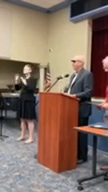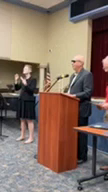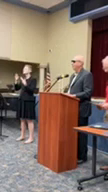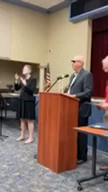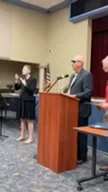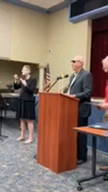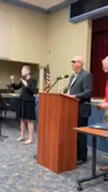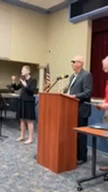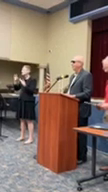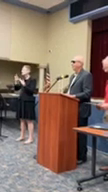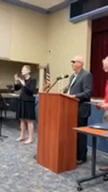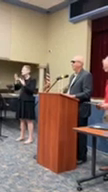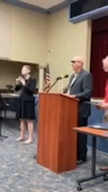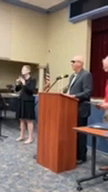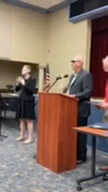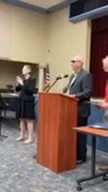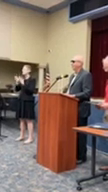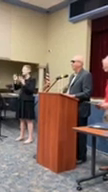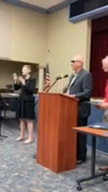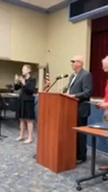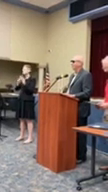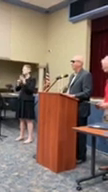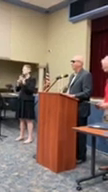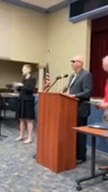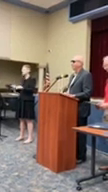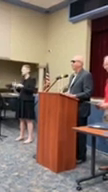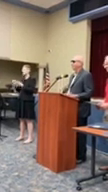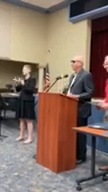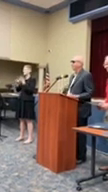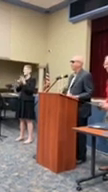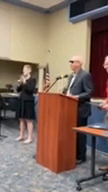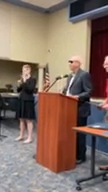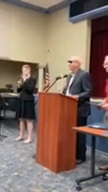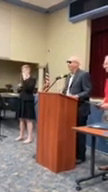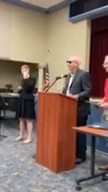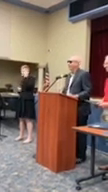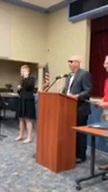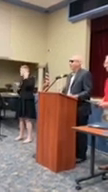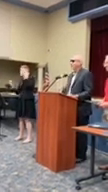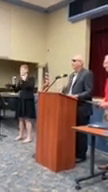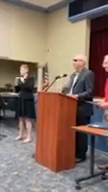the ski club, and a few more clubs to be mentioned. She was a busy young lady.